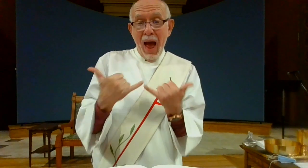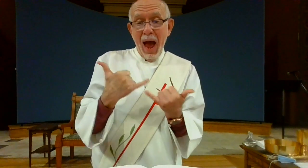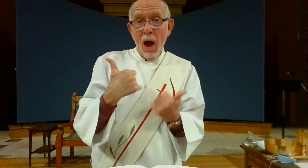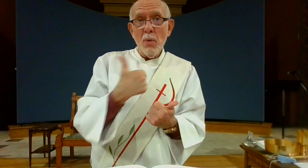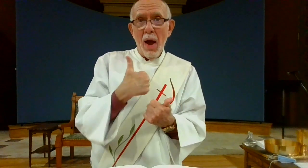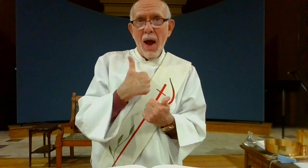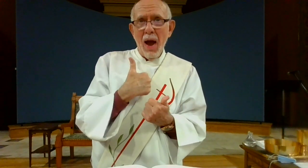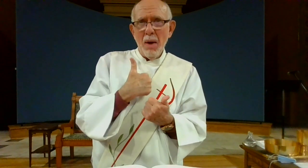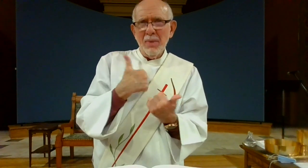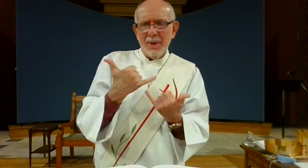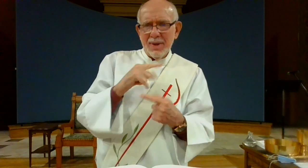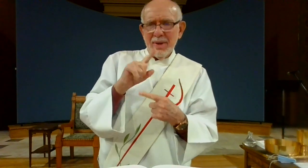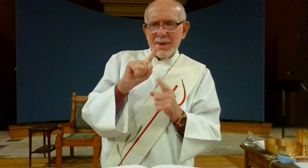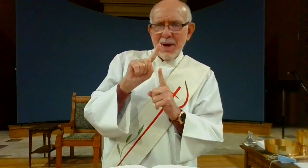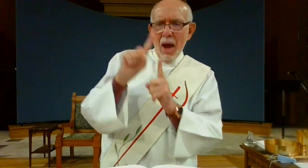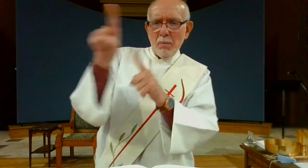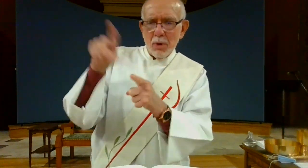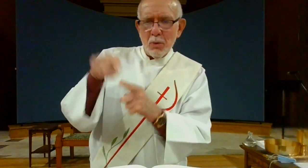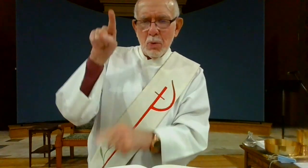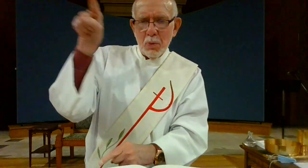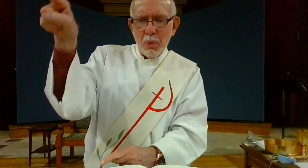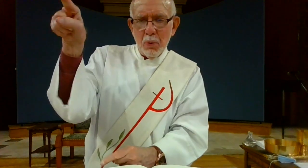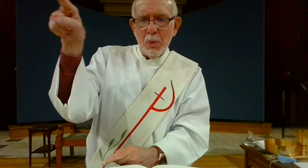But now I am coming to you